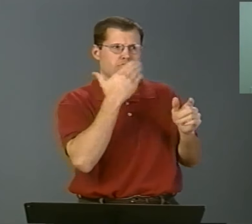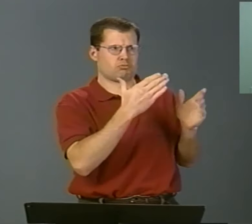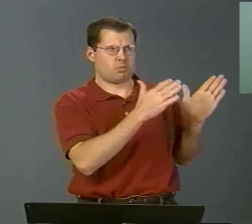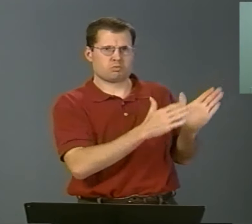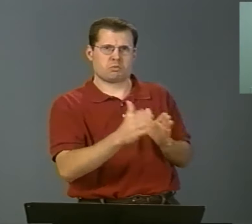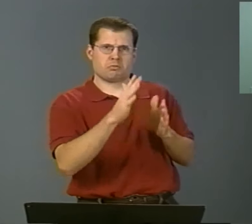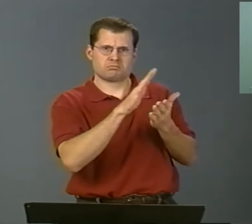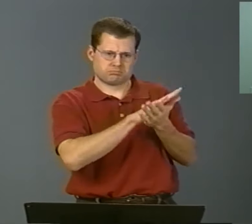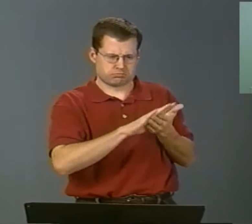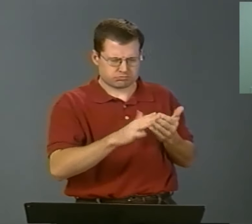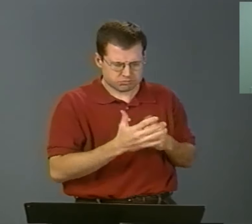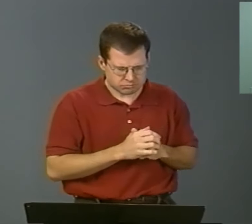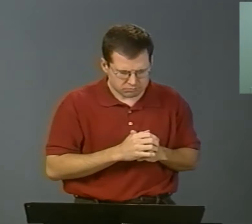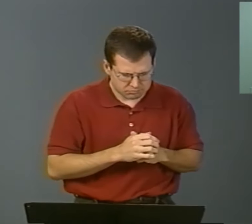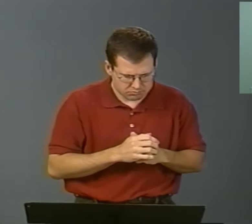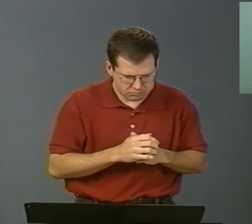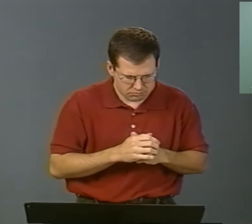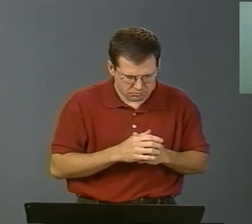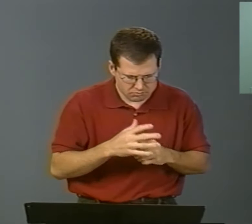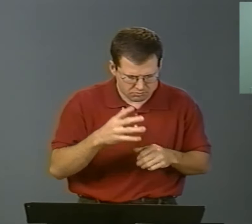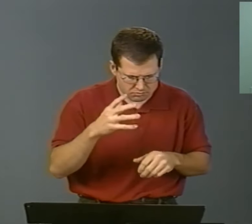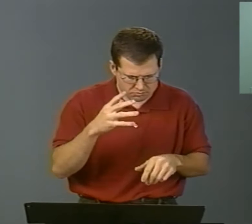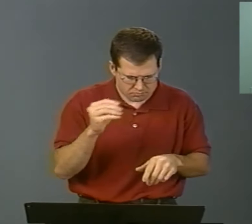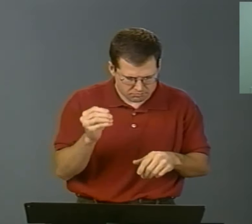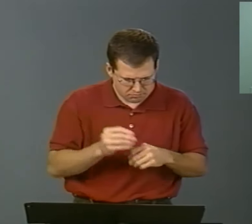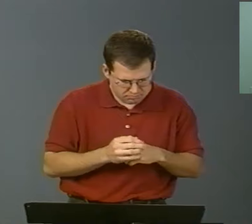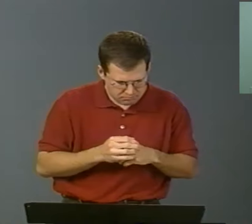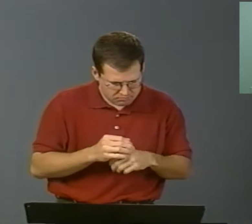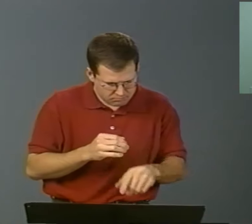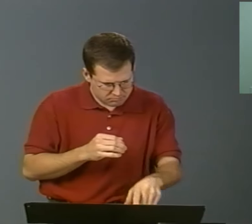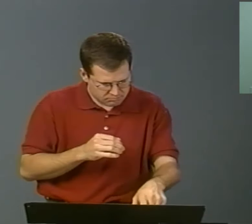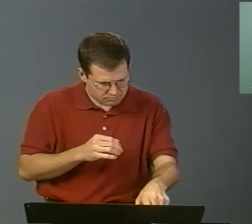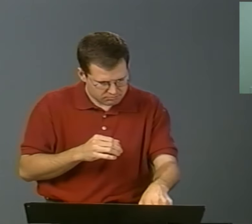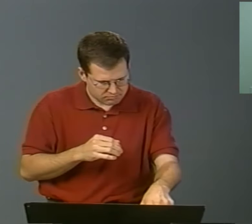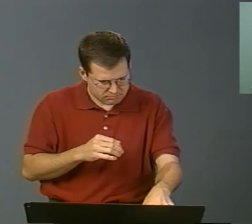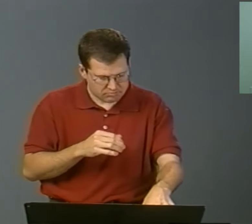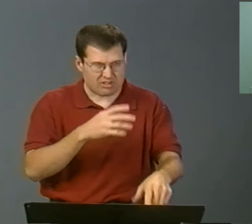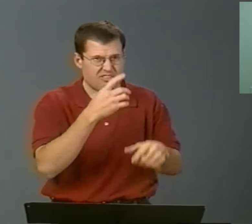it's a mechanic shop, but having some kind of order.